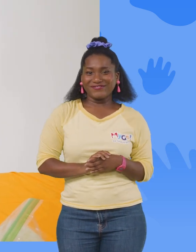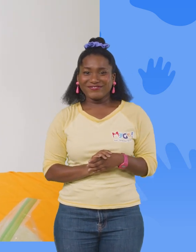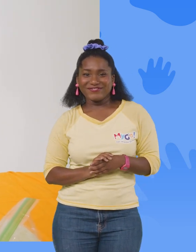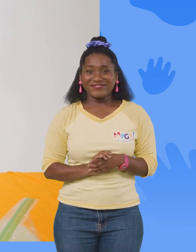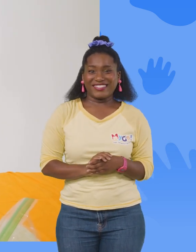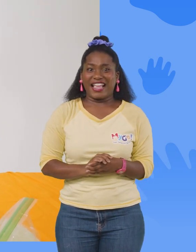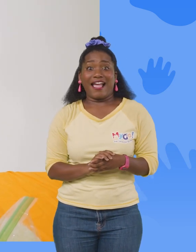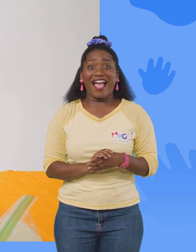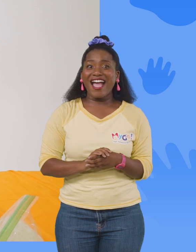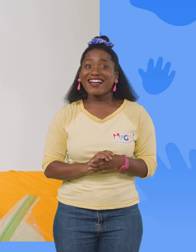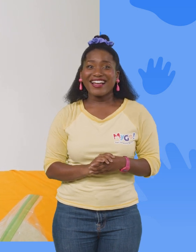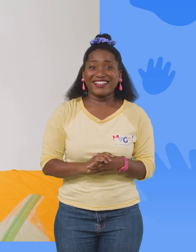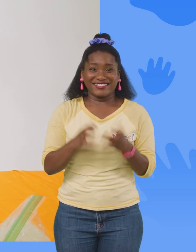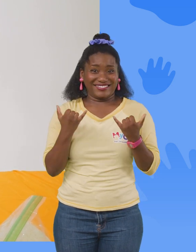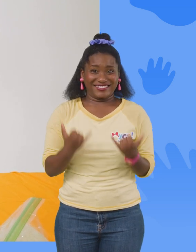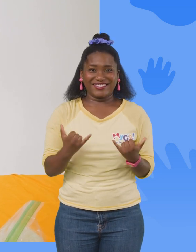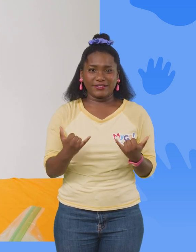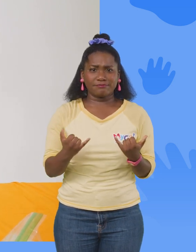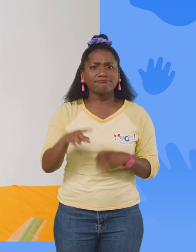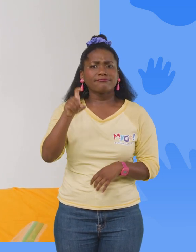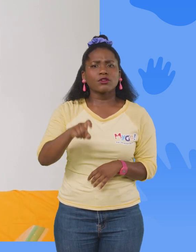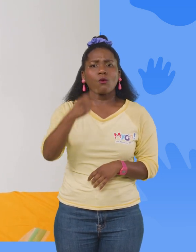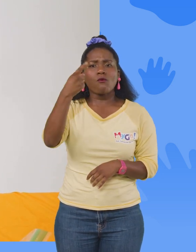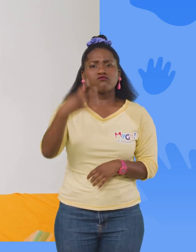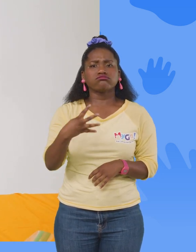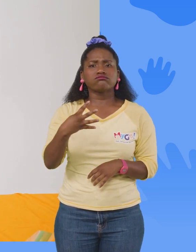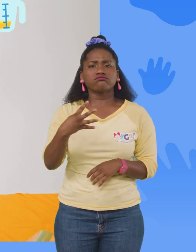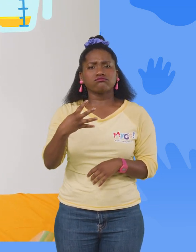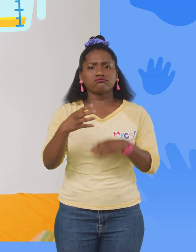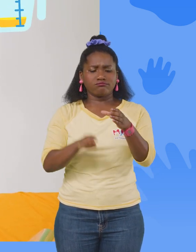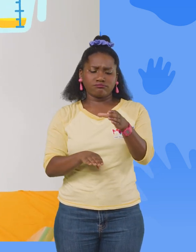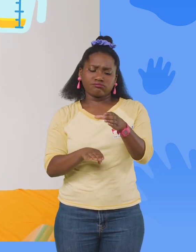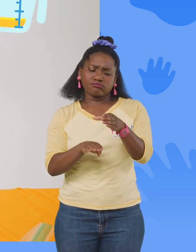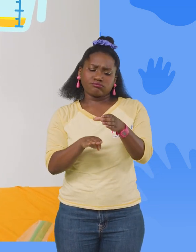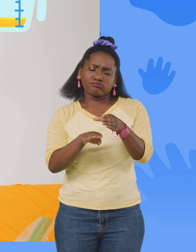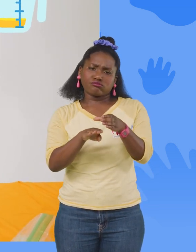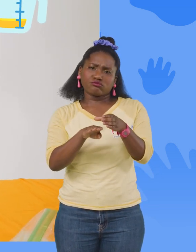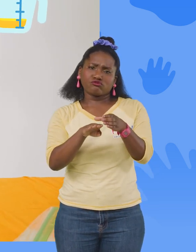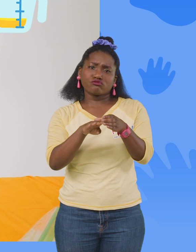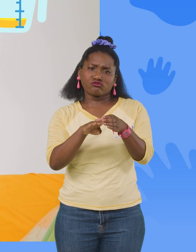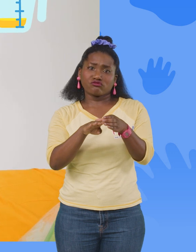All right. Now, we need one quarter of a cup of water.